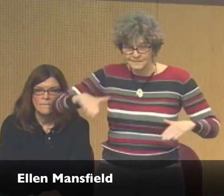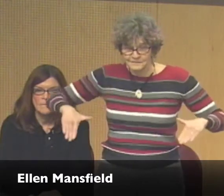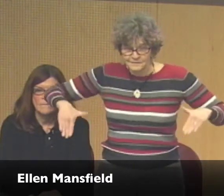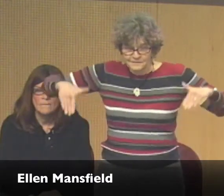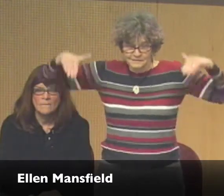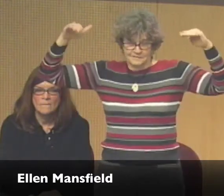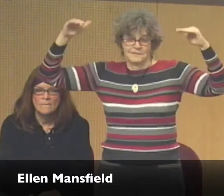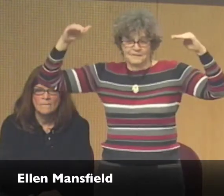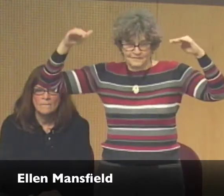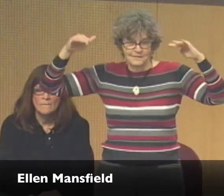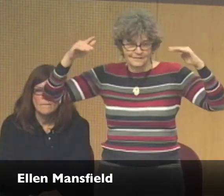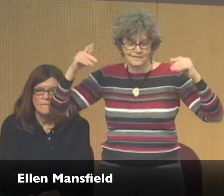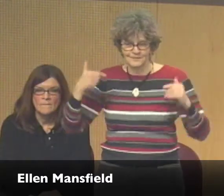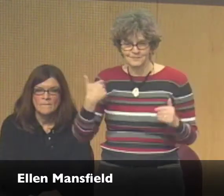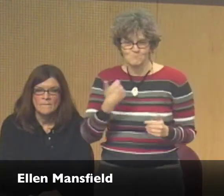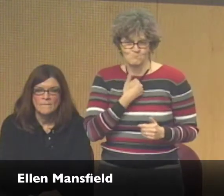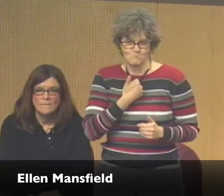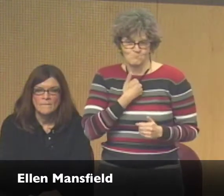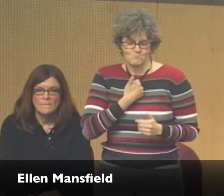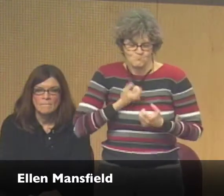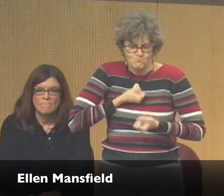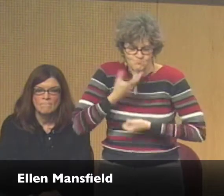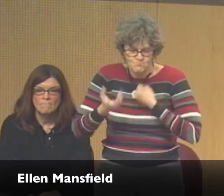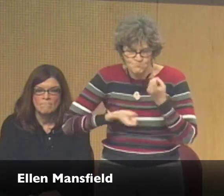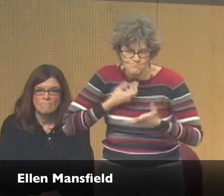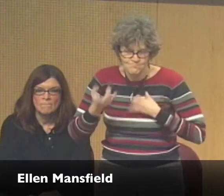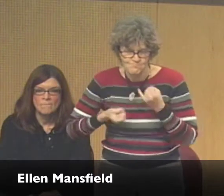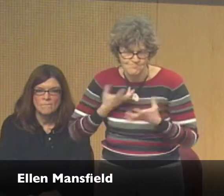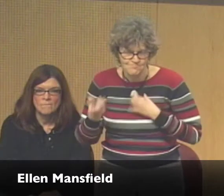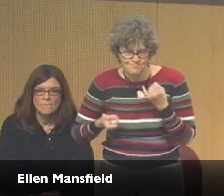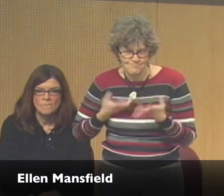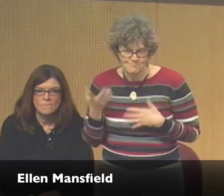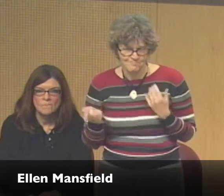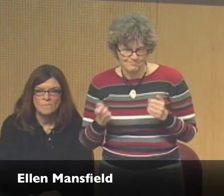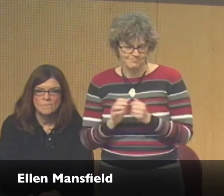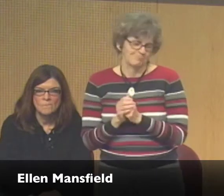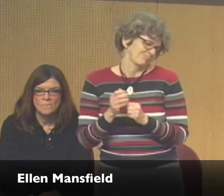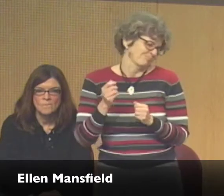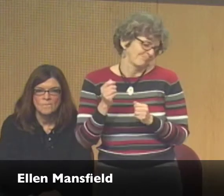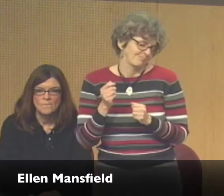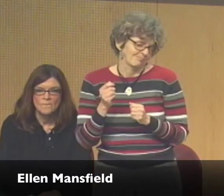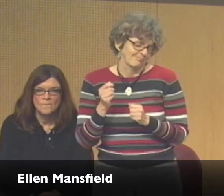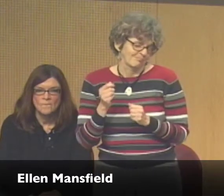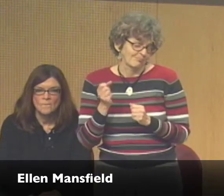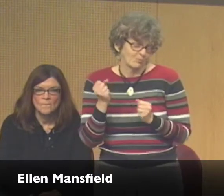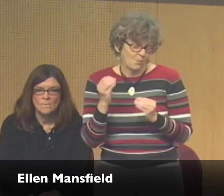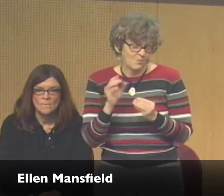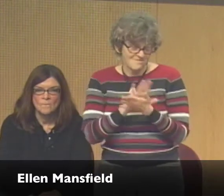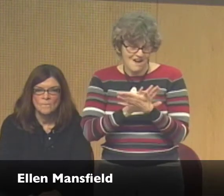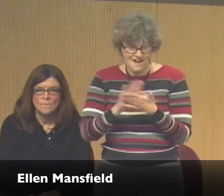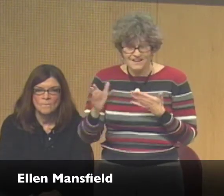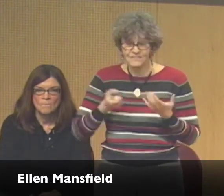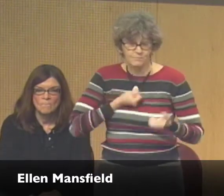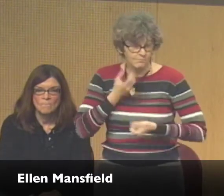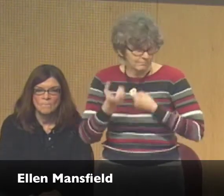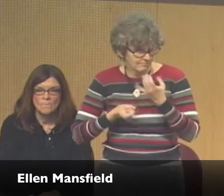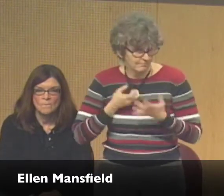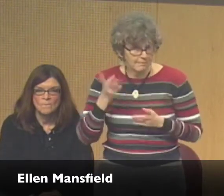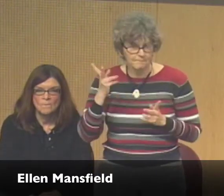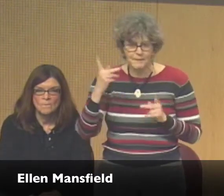years ago, my children had attained adulthood. They left the nest. And then I really started expressing myself through art in a different way. So it's really